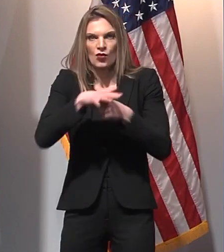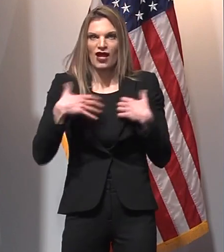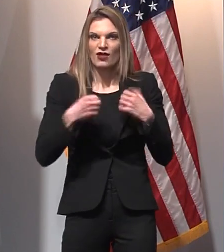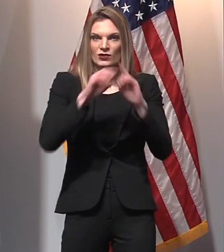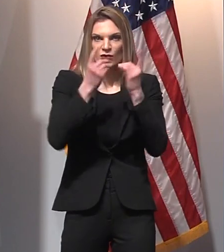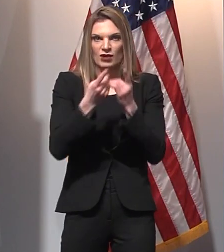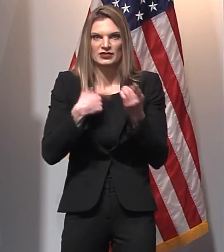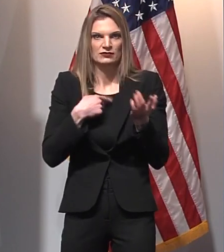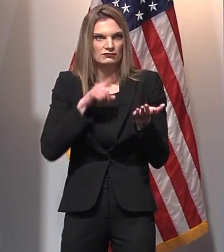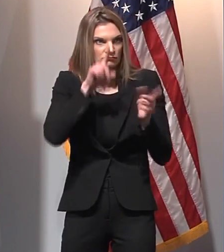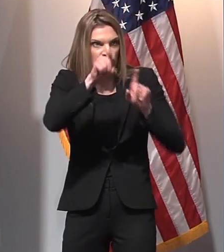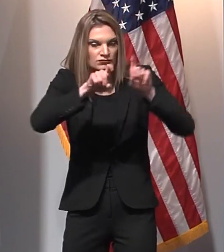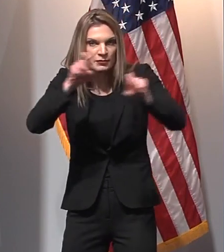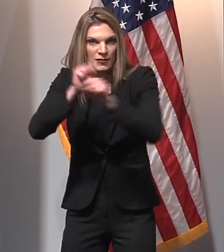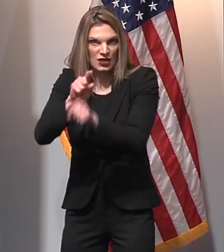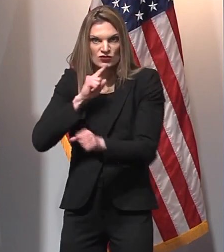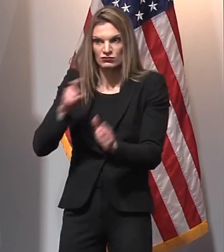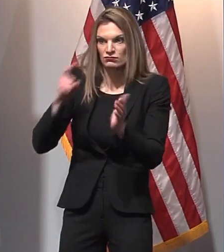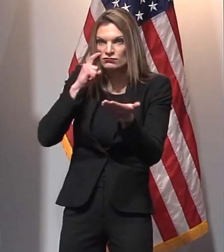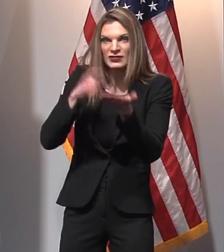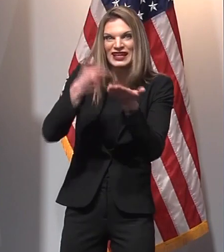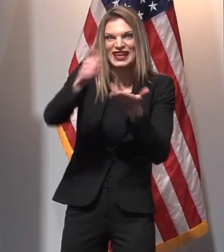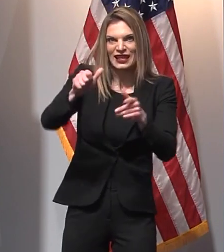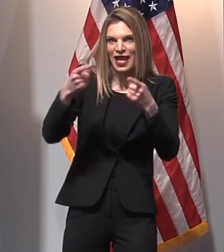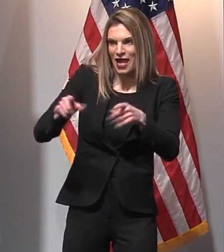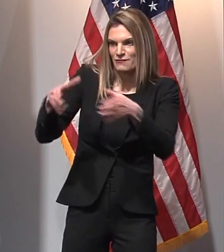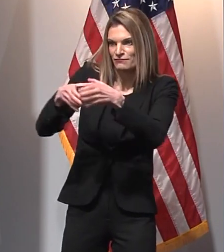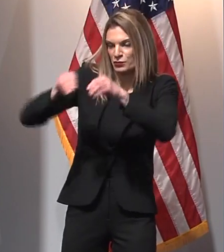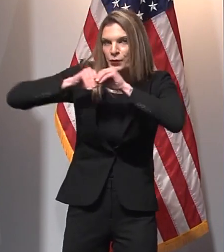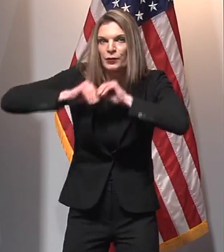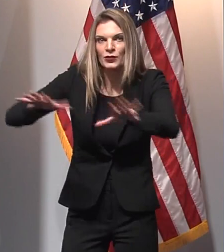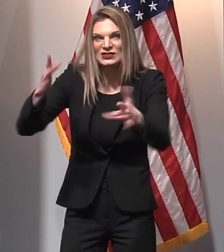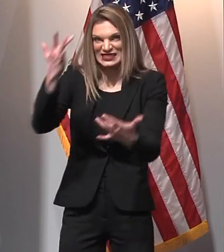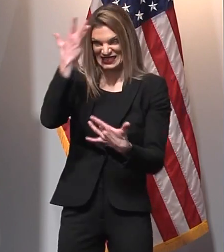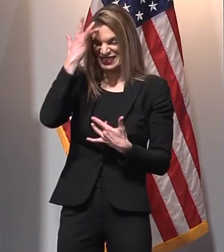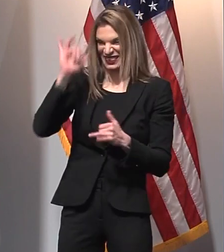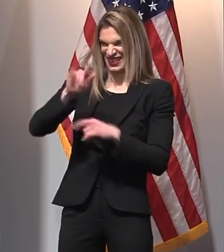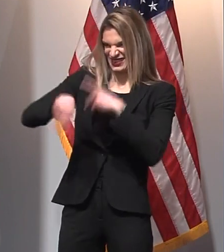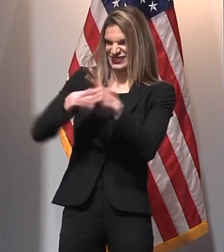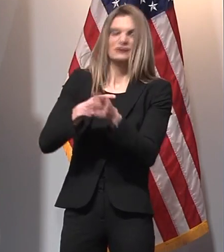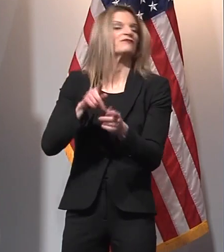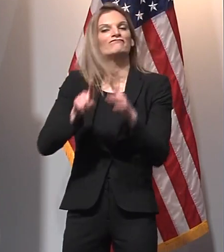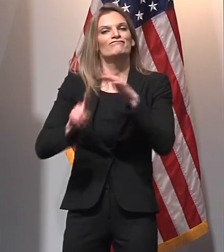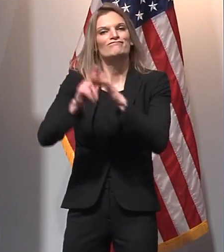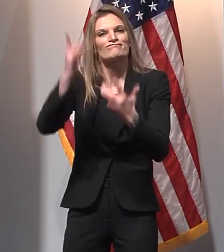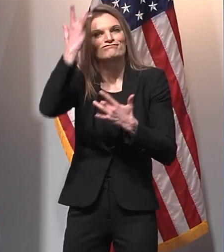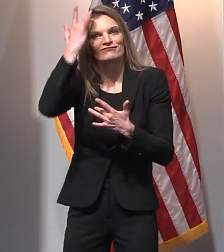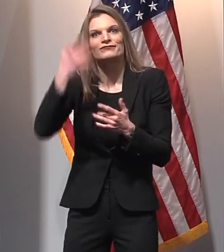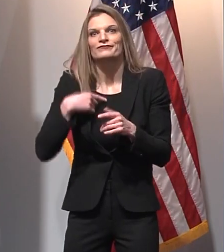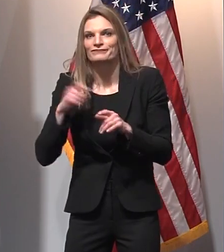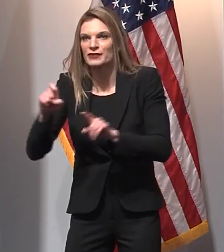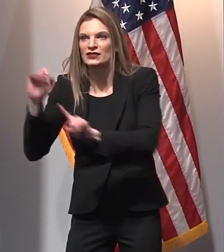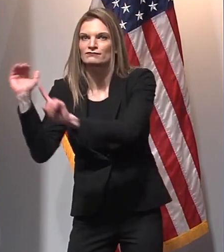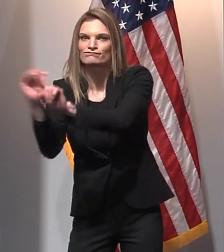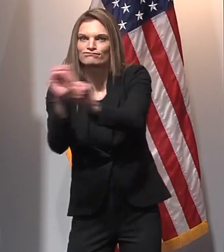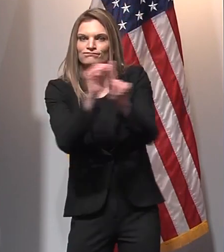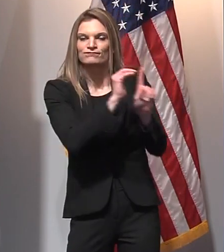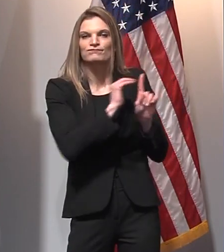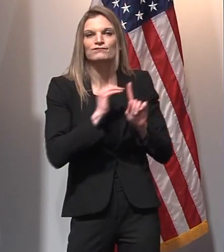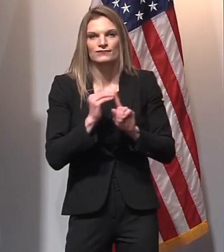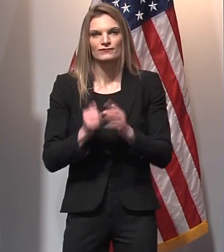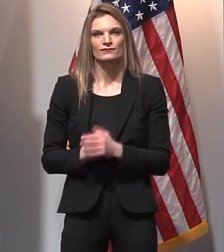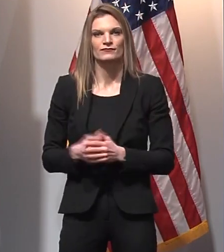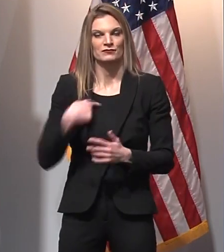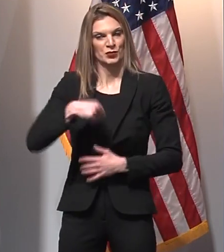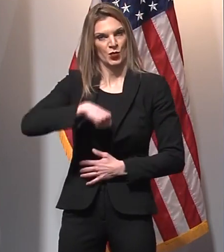identifying any potential outbreaks and slowing the spread of this variant as much as possible. I'm also very proud of our